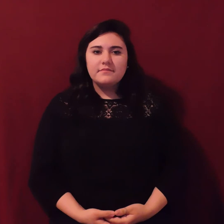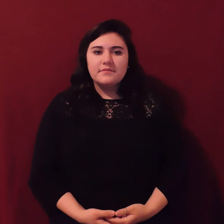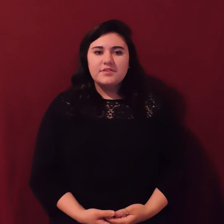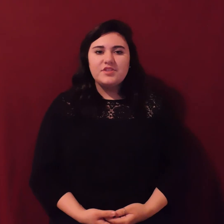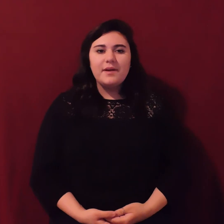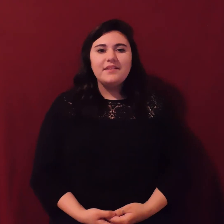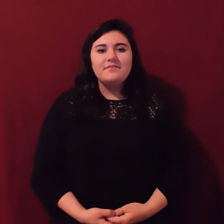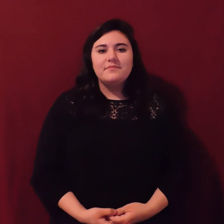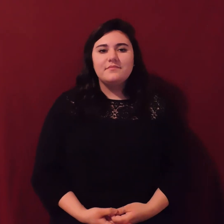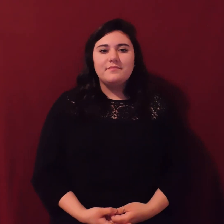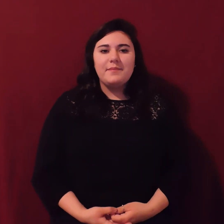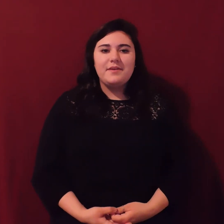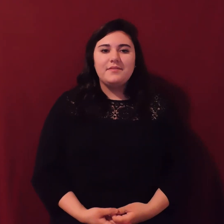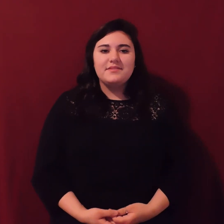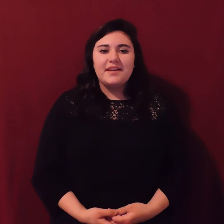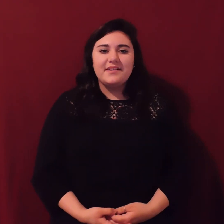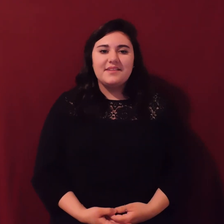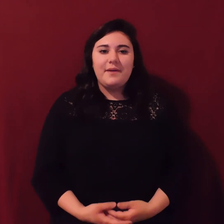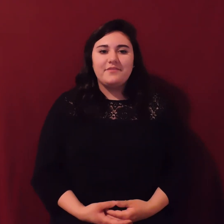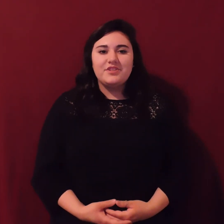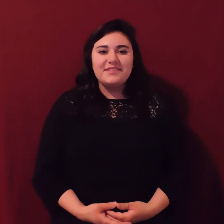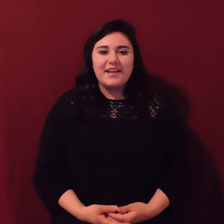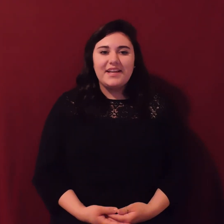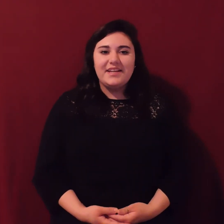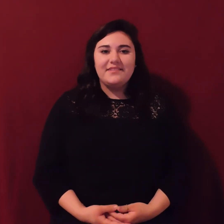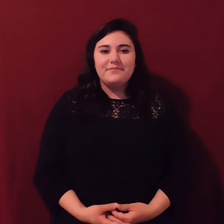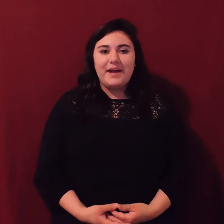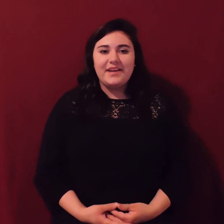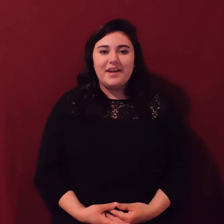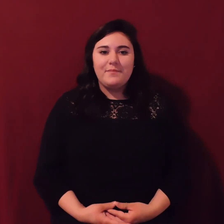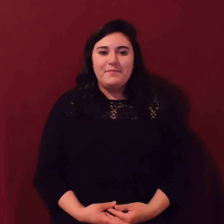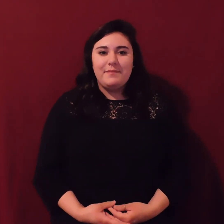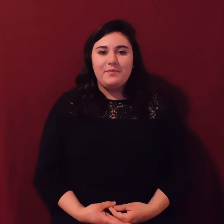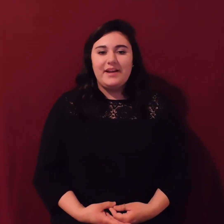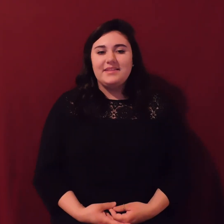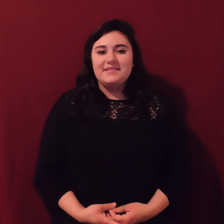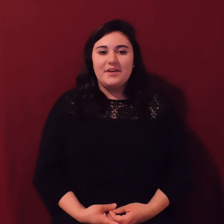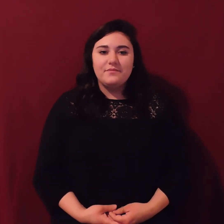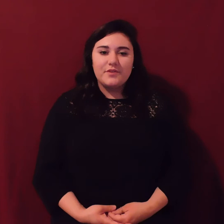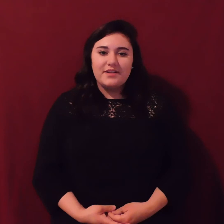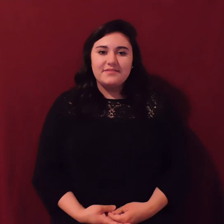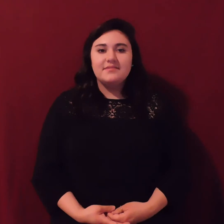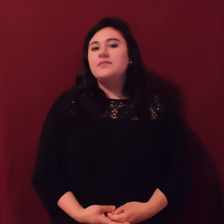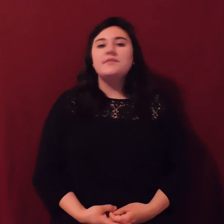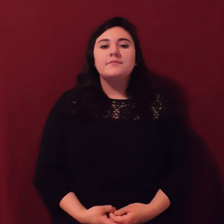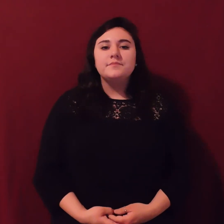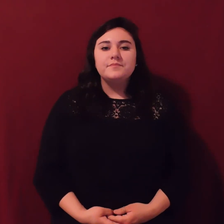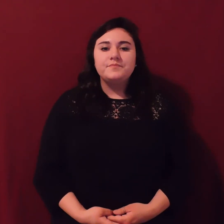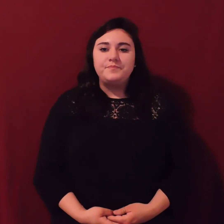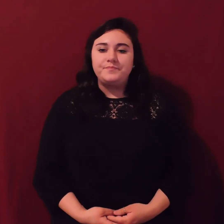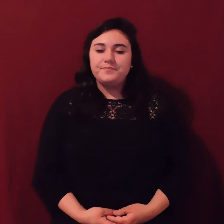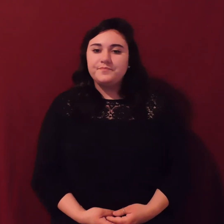Do you mind maybe taking a step back? sure can. Backing up and maybe writing this down for us? We'll be typing up